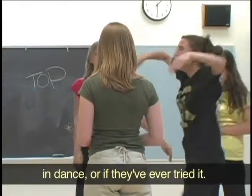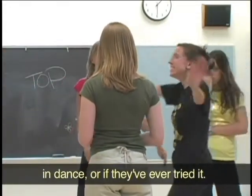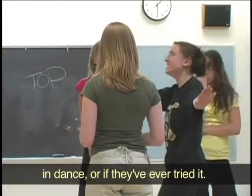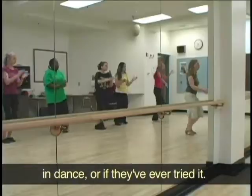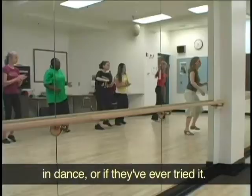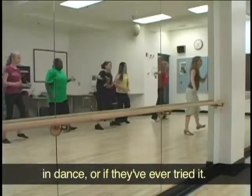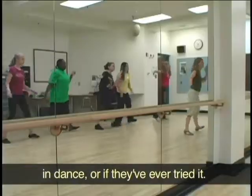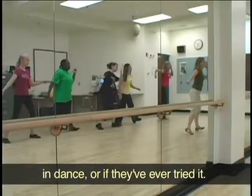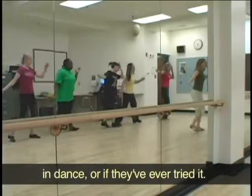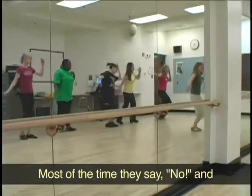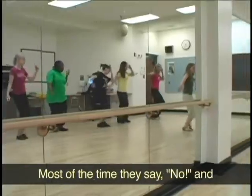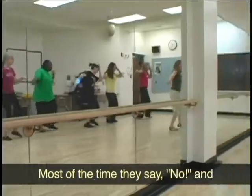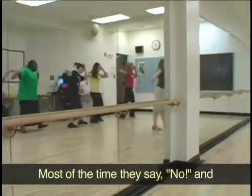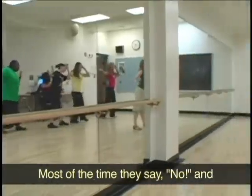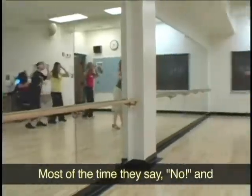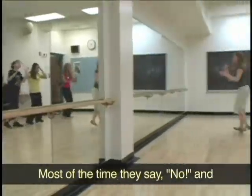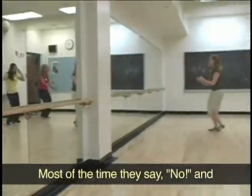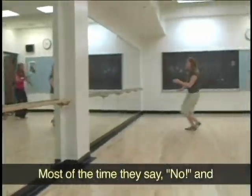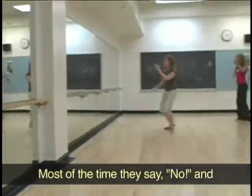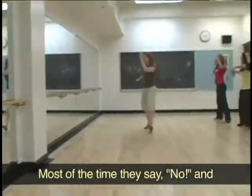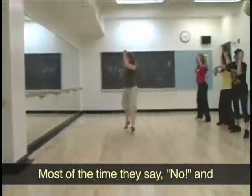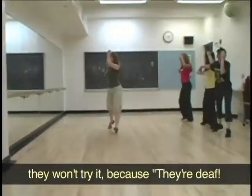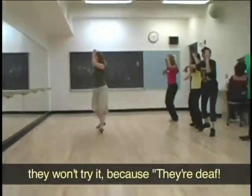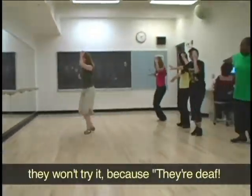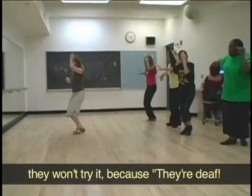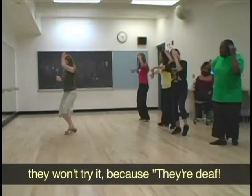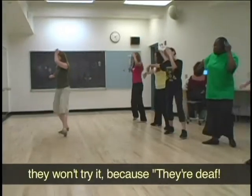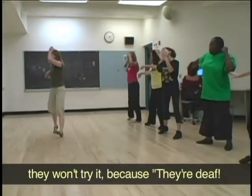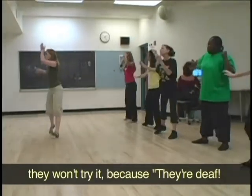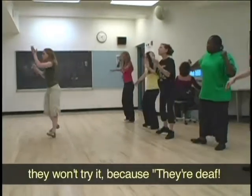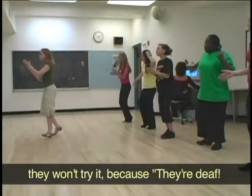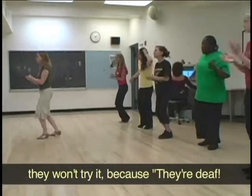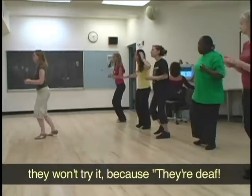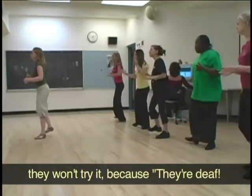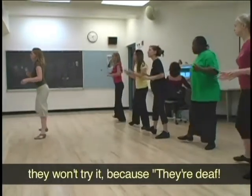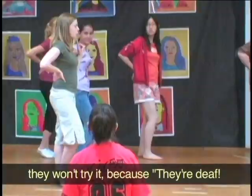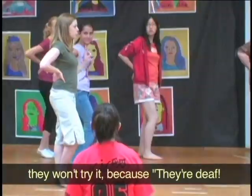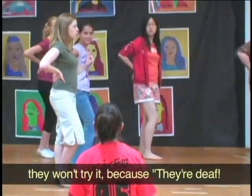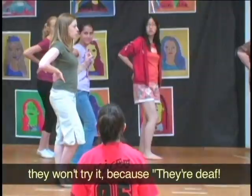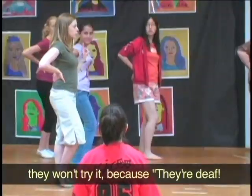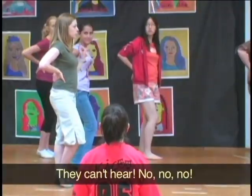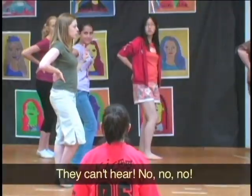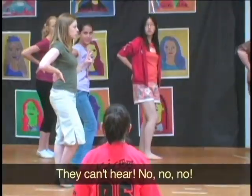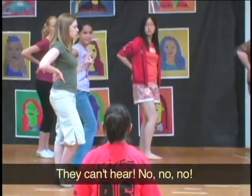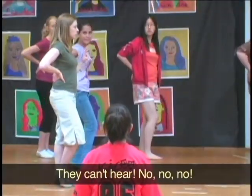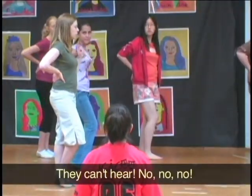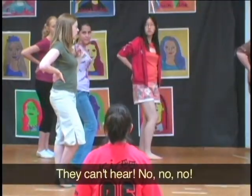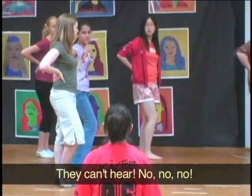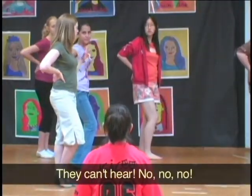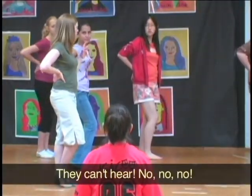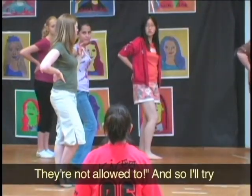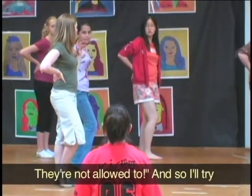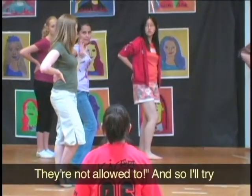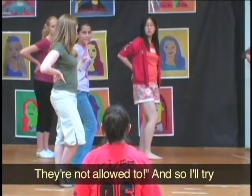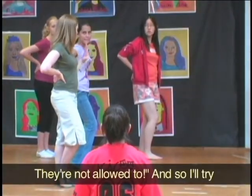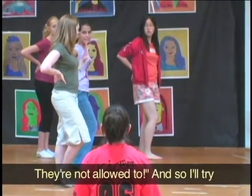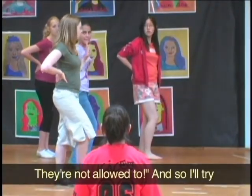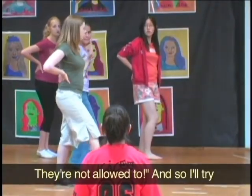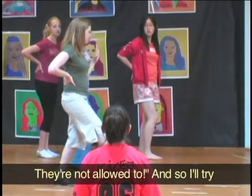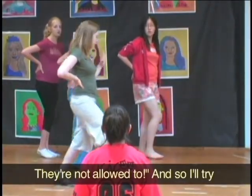ever tried it. Most of the time they say no and they won't try it because, you they're deaf, they can't hear, no, no, no, no, they're not allowed